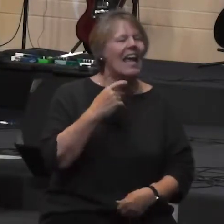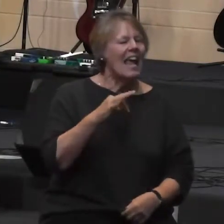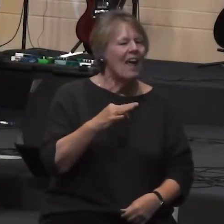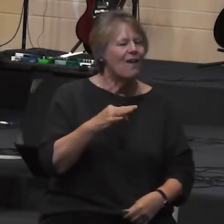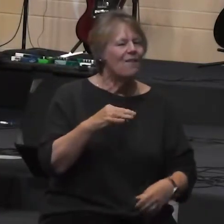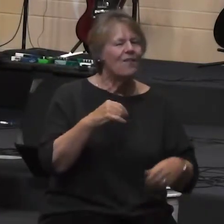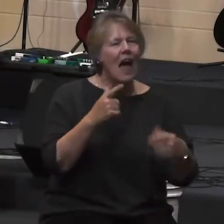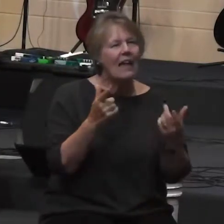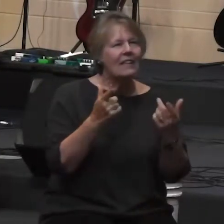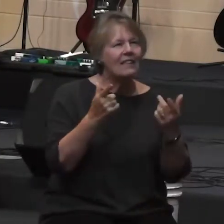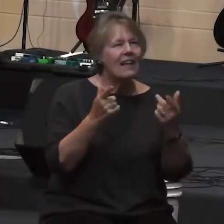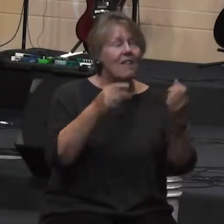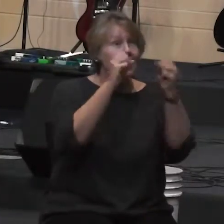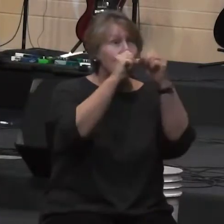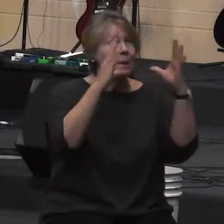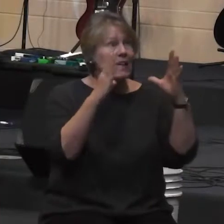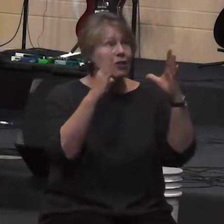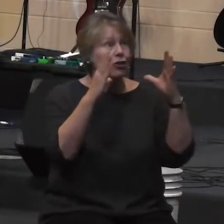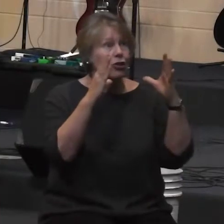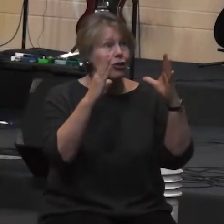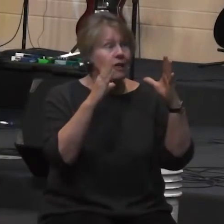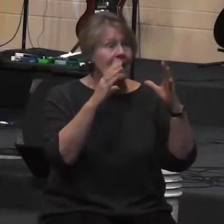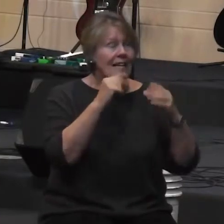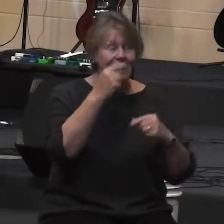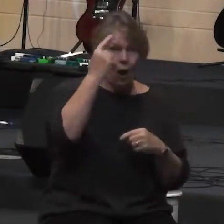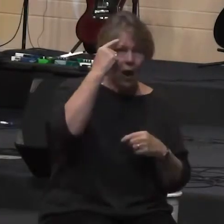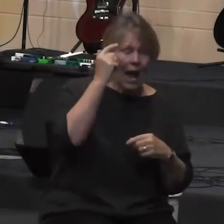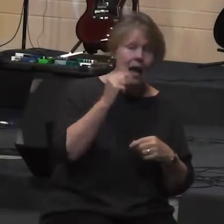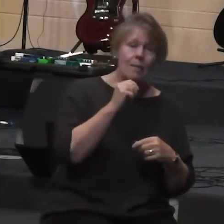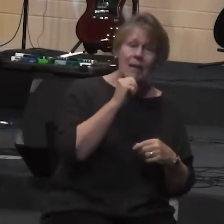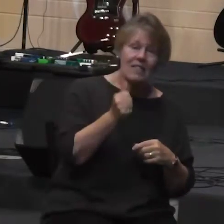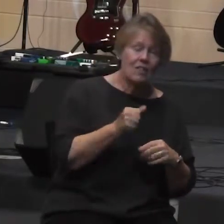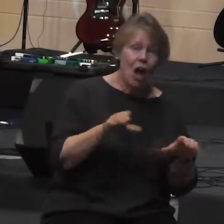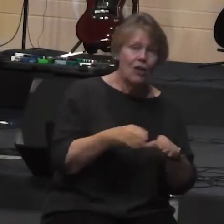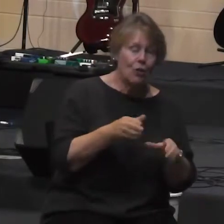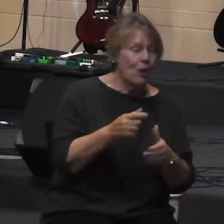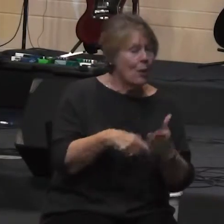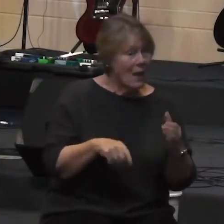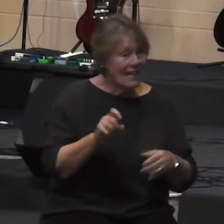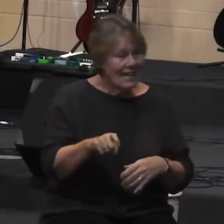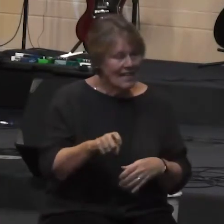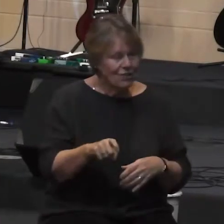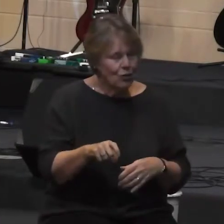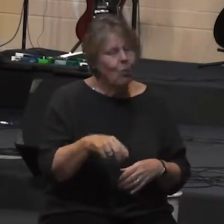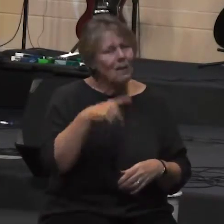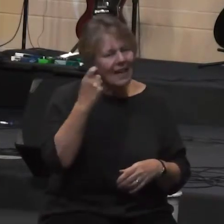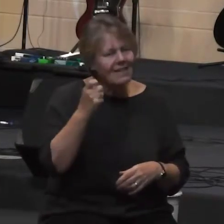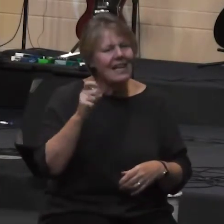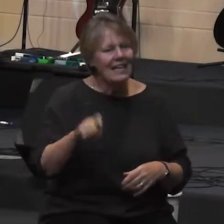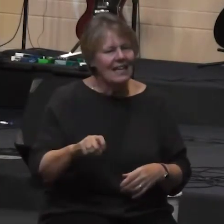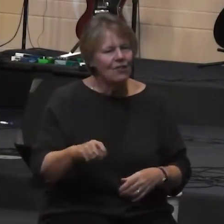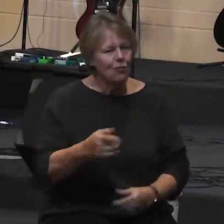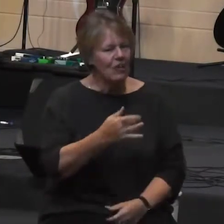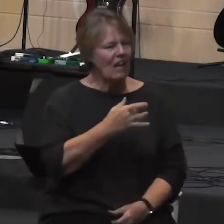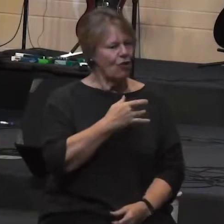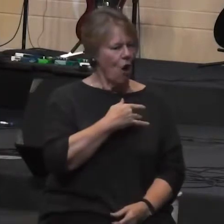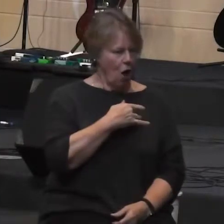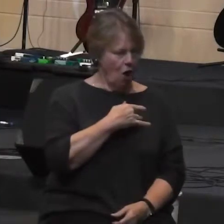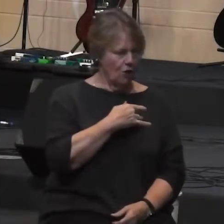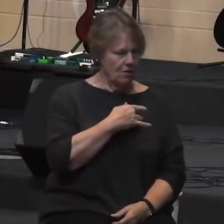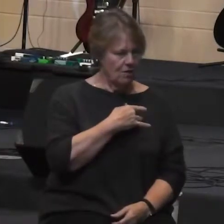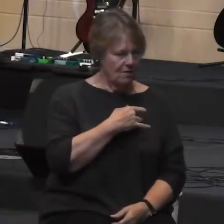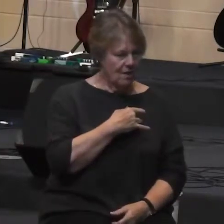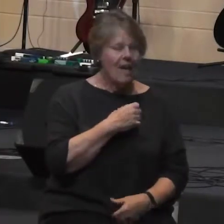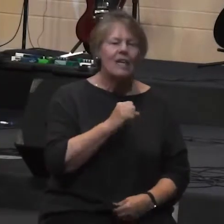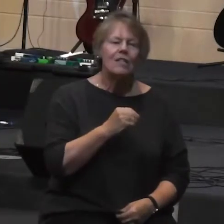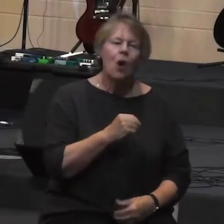doing what it needs to do because we believe it should transform us and it should transform us on the level of the heart. So some hermit sermons are times where